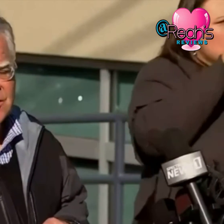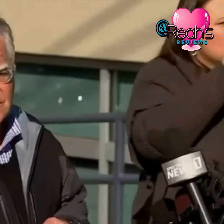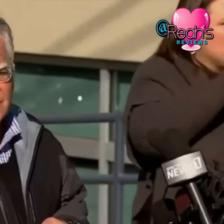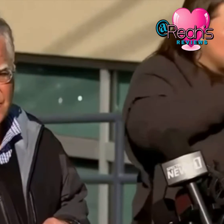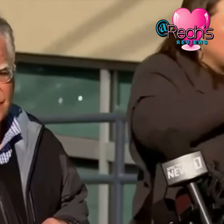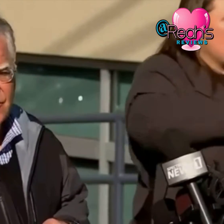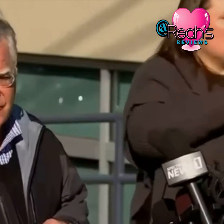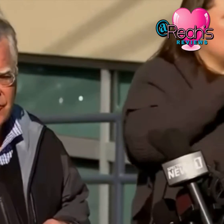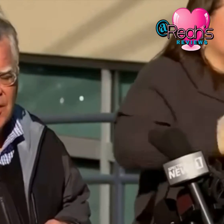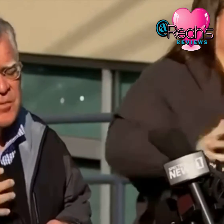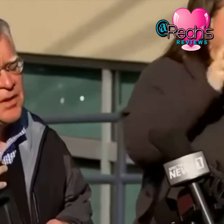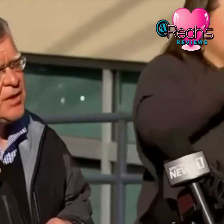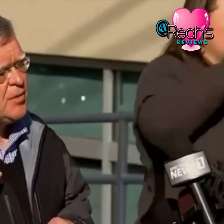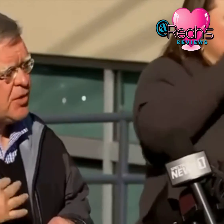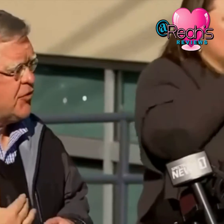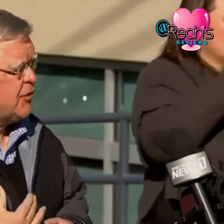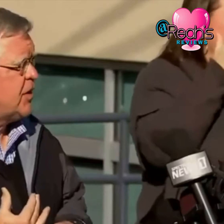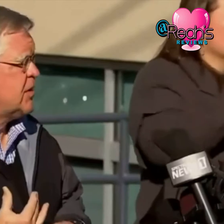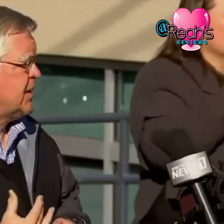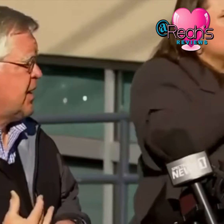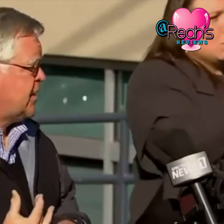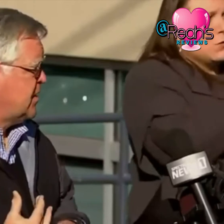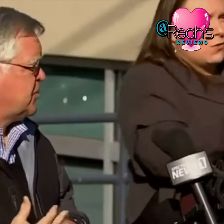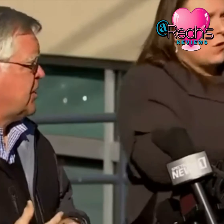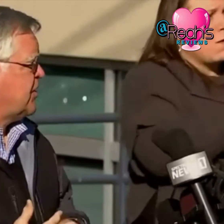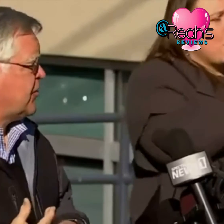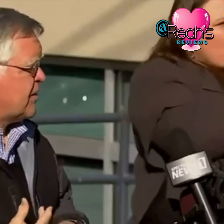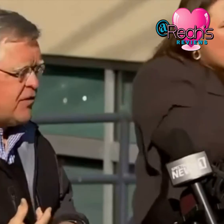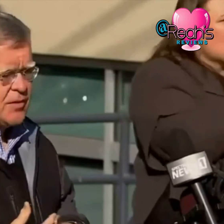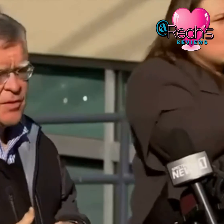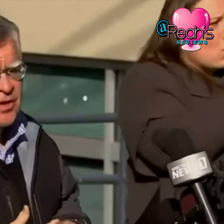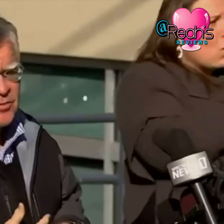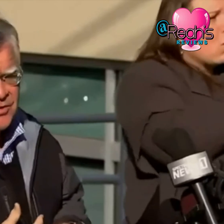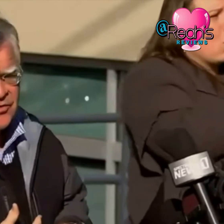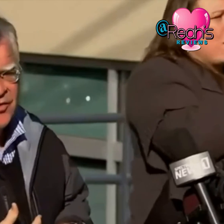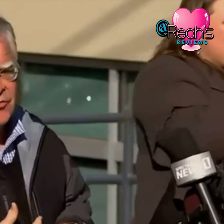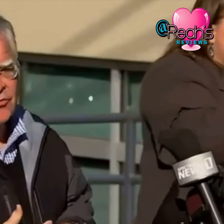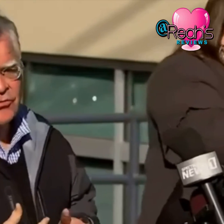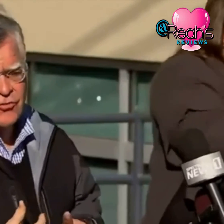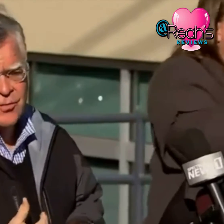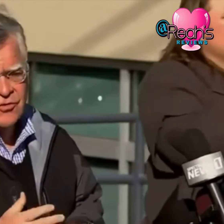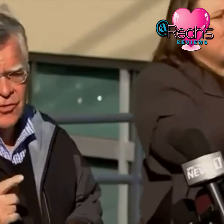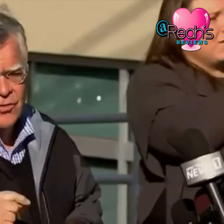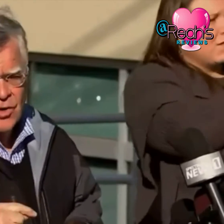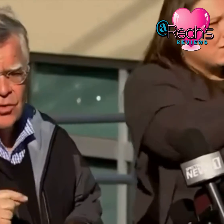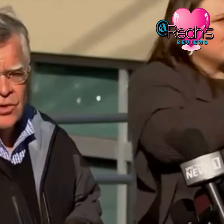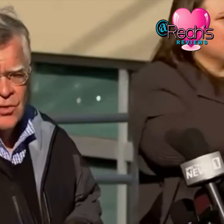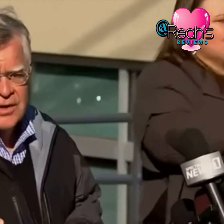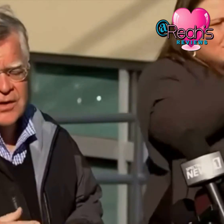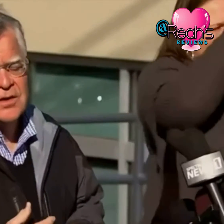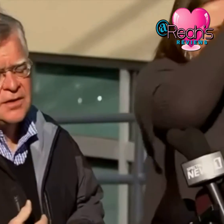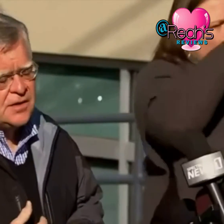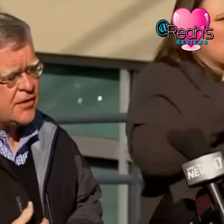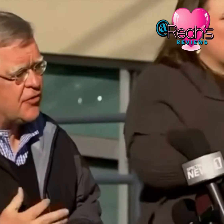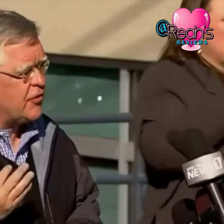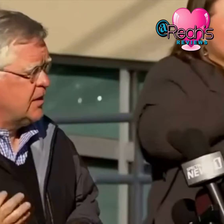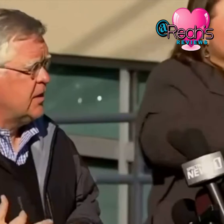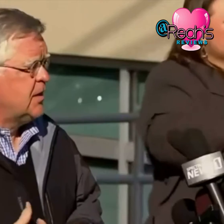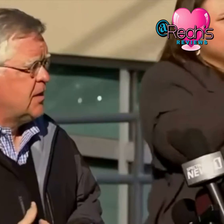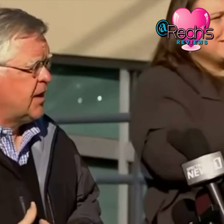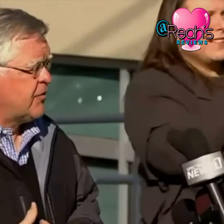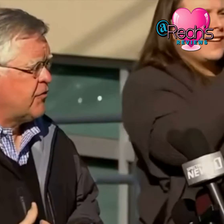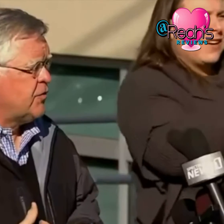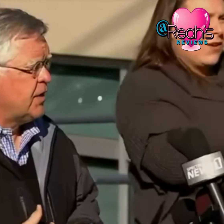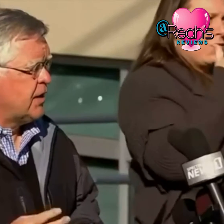forward to help us solve this crime but also locally our emts our farm and our police officers who've been so heroic in this